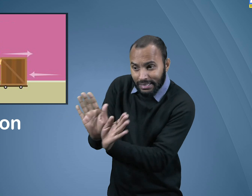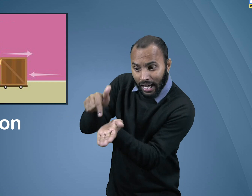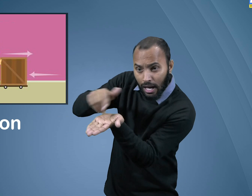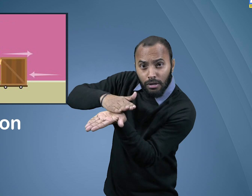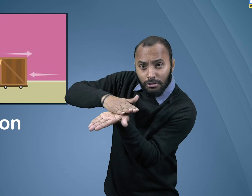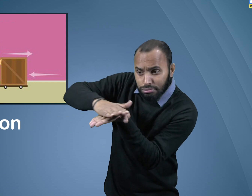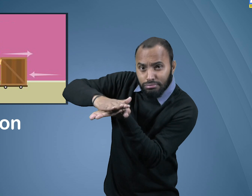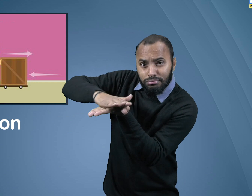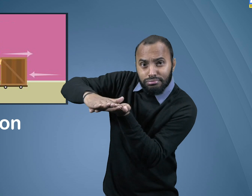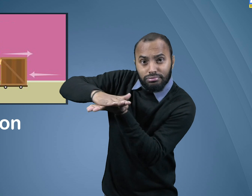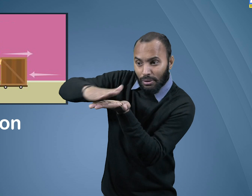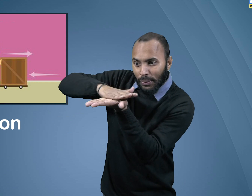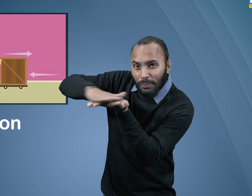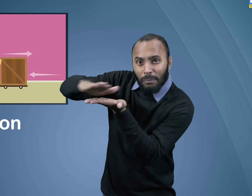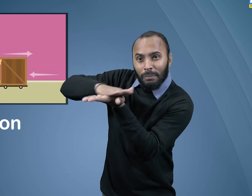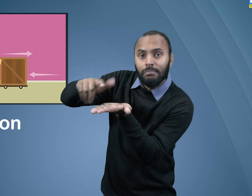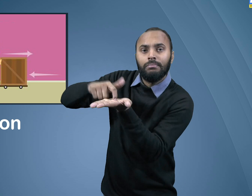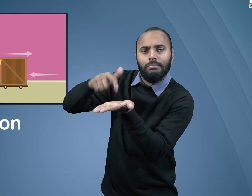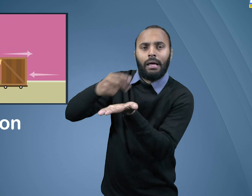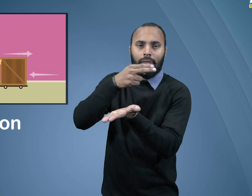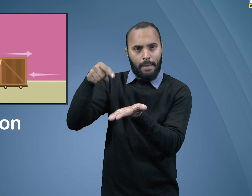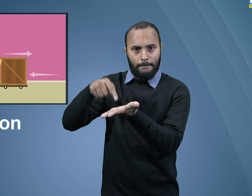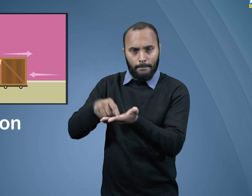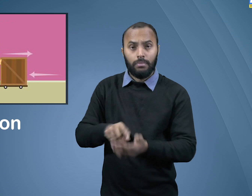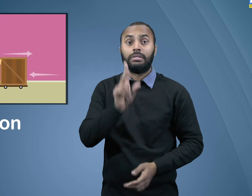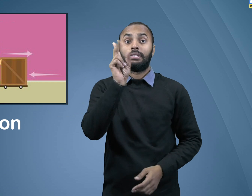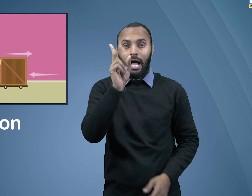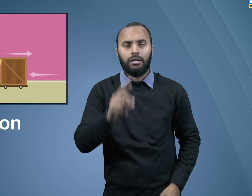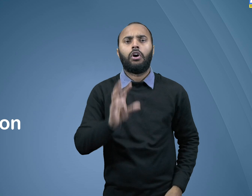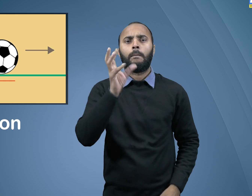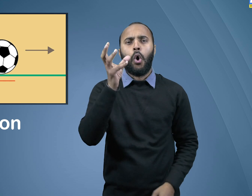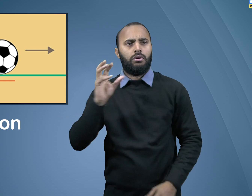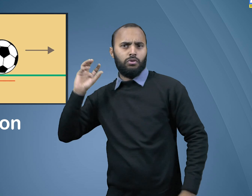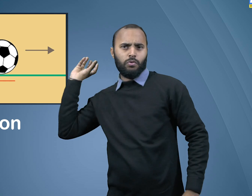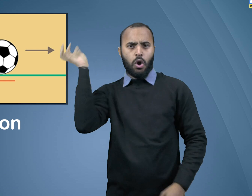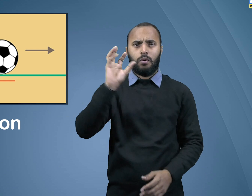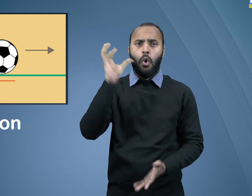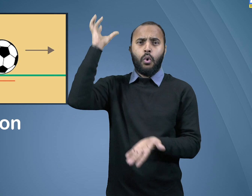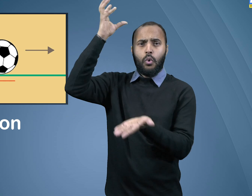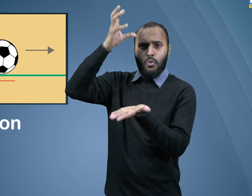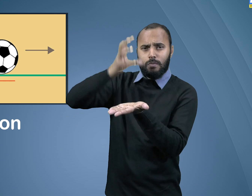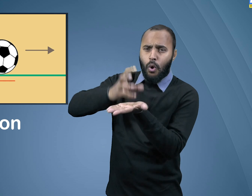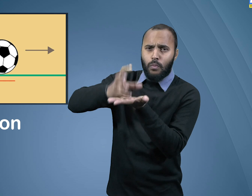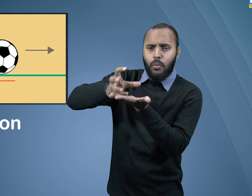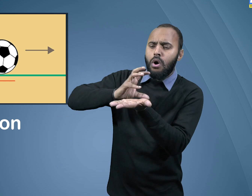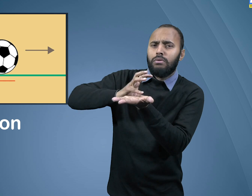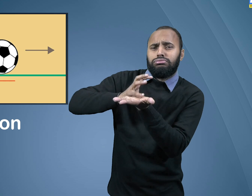off one object or surface against another. For example, sliding a table on